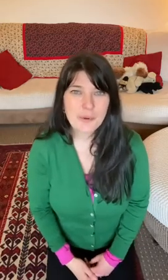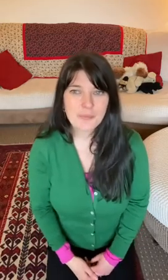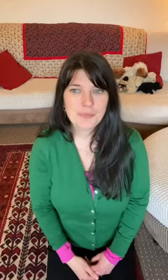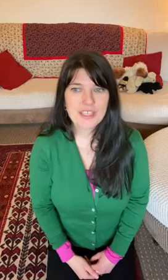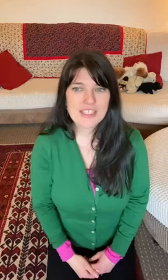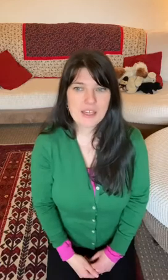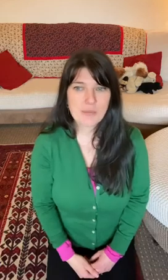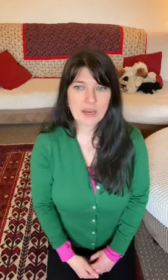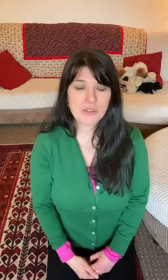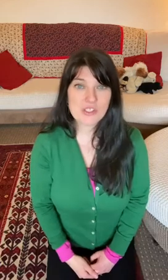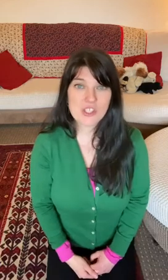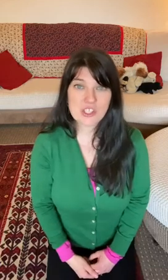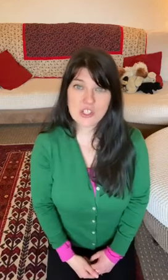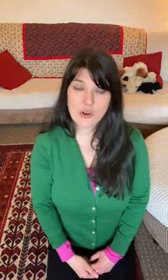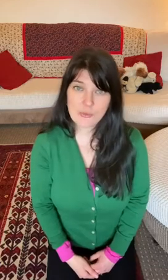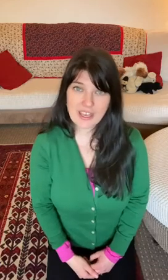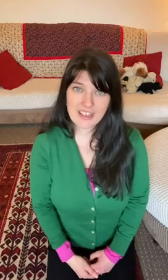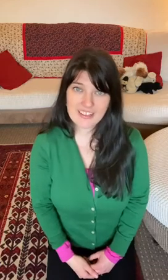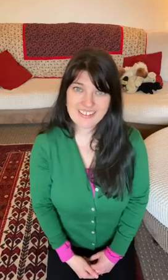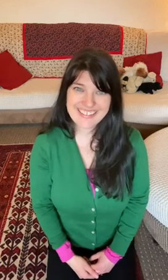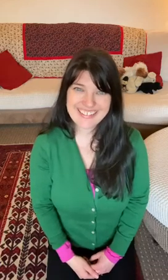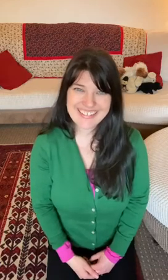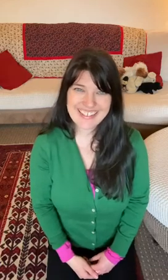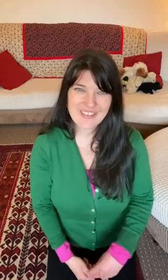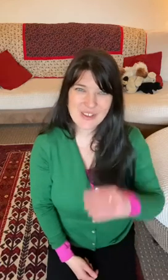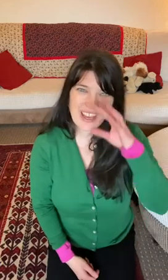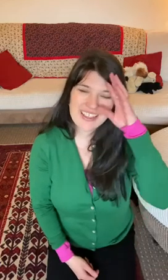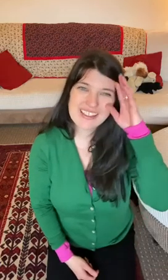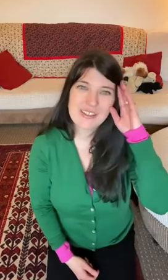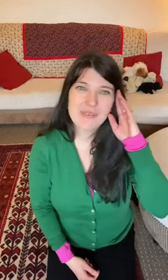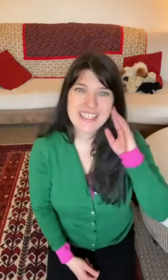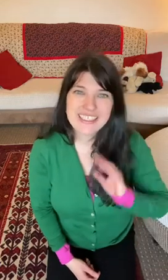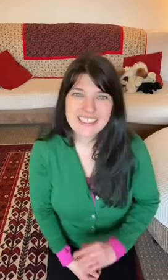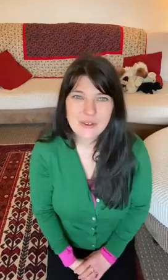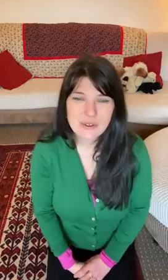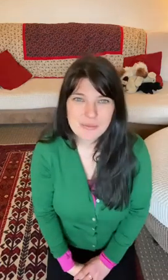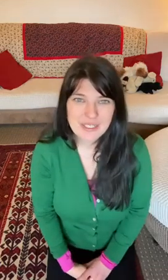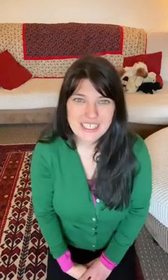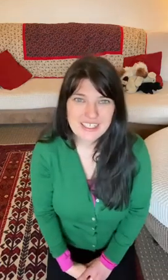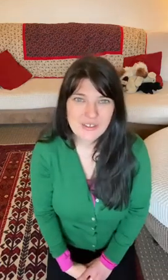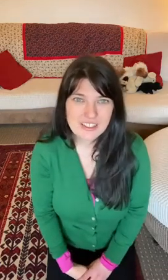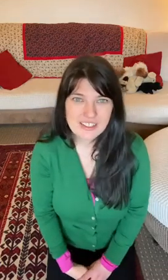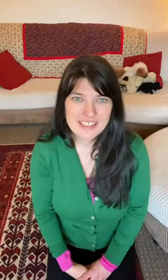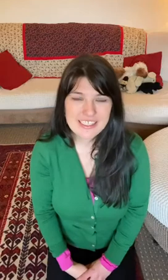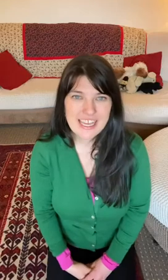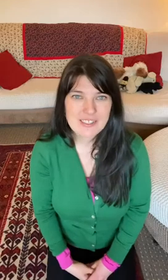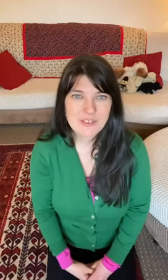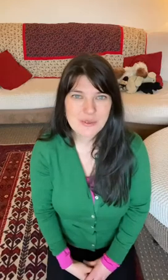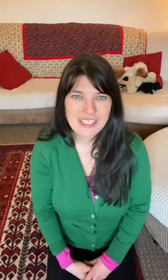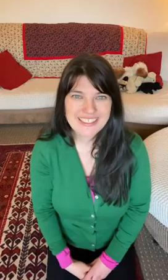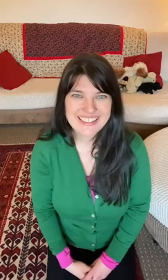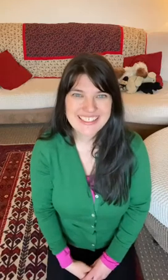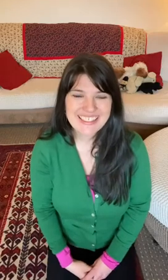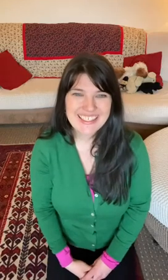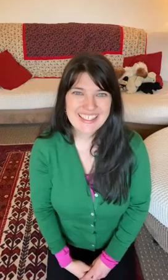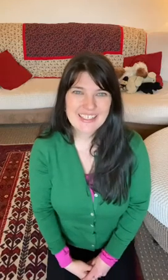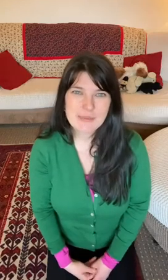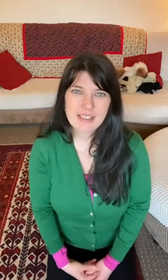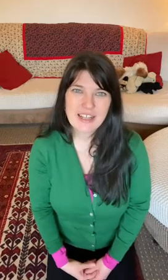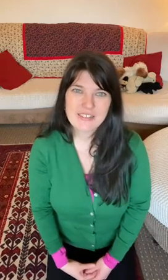It's about snowmen. Have you had some nice snow to play in over the last few weeks? There's been a lot of nice